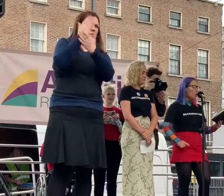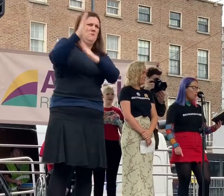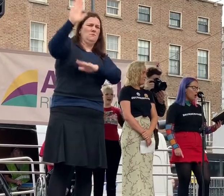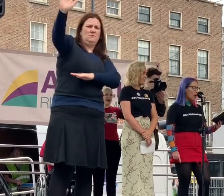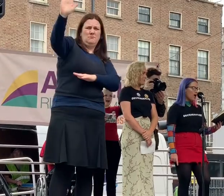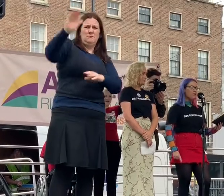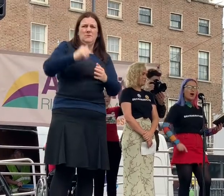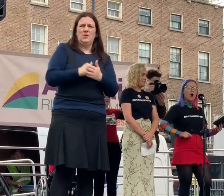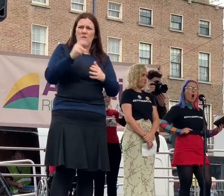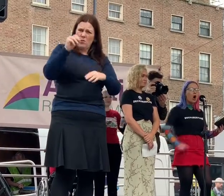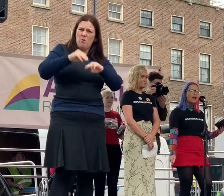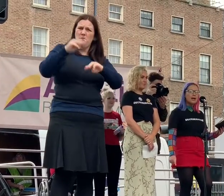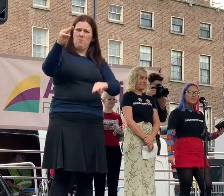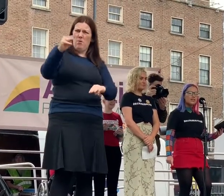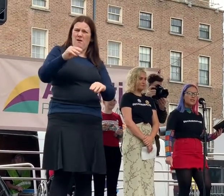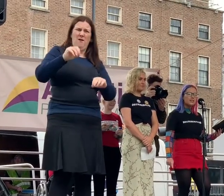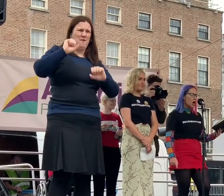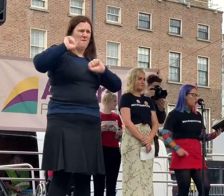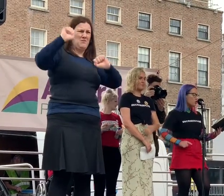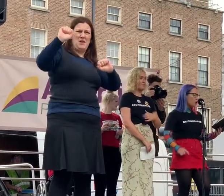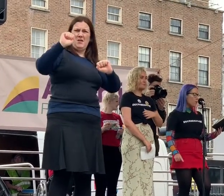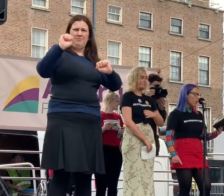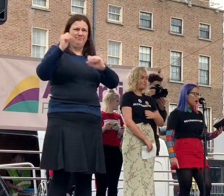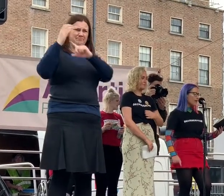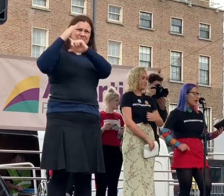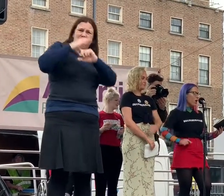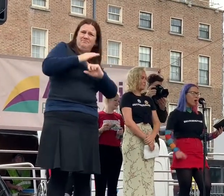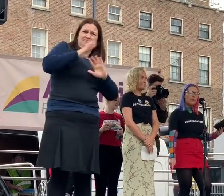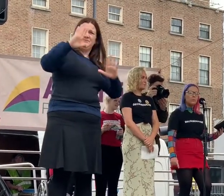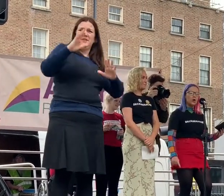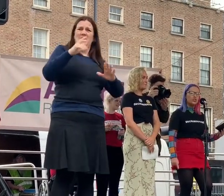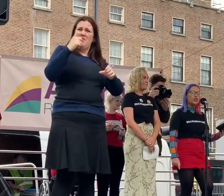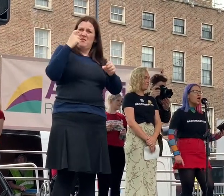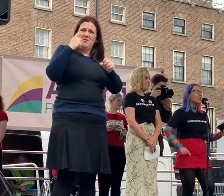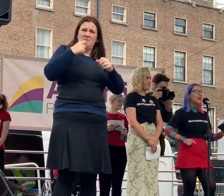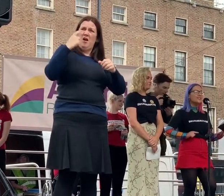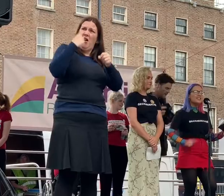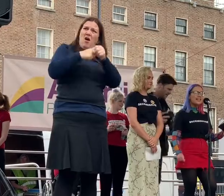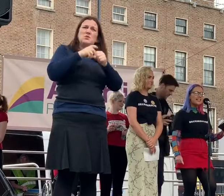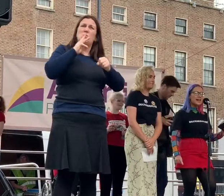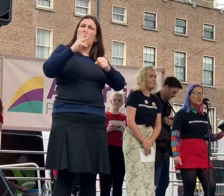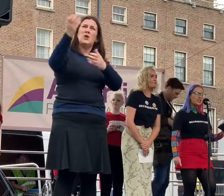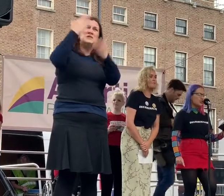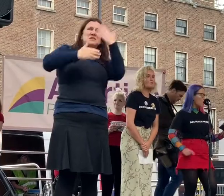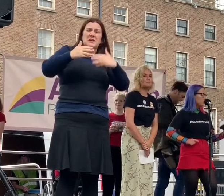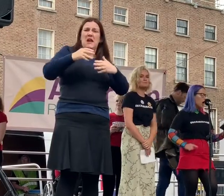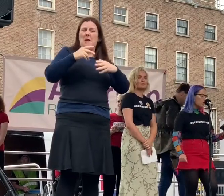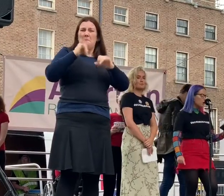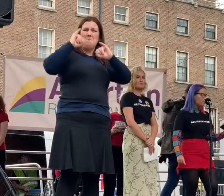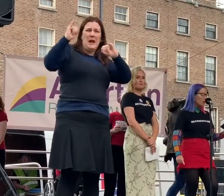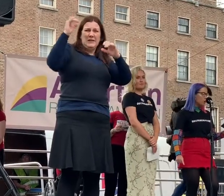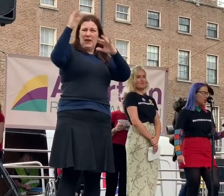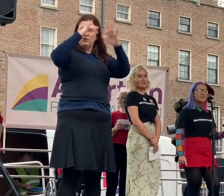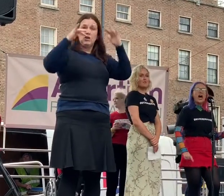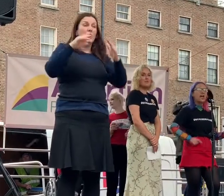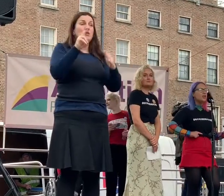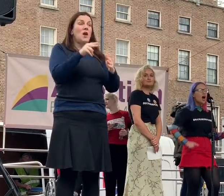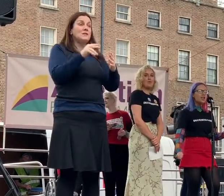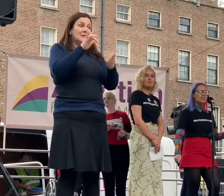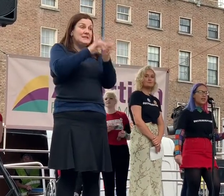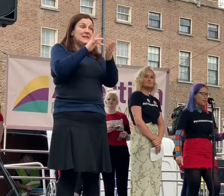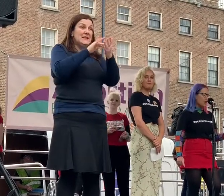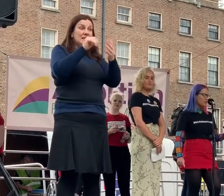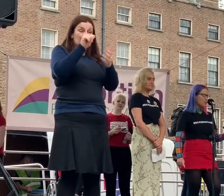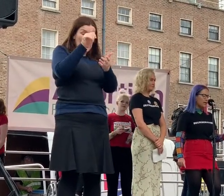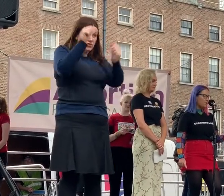No more of their horrid images! No more of their horrid words! Not in city centres, not on billboards and